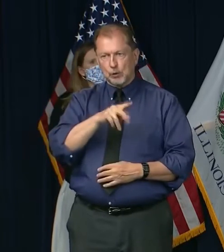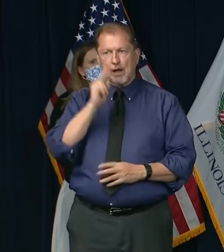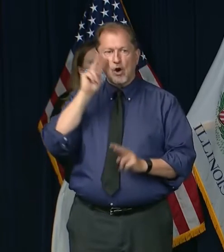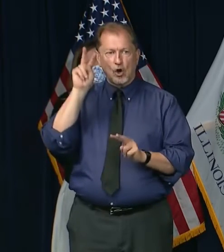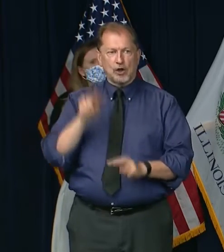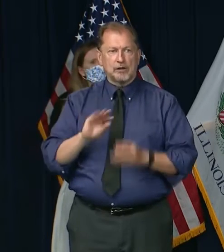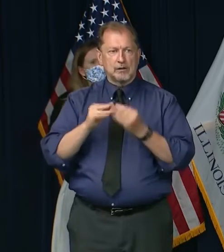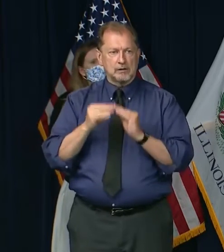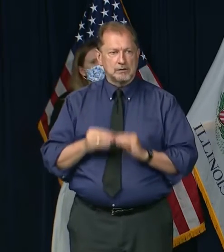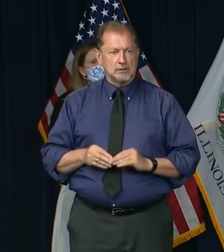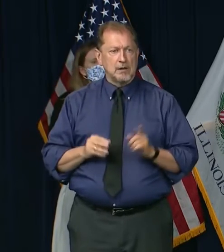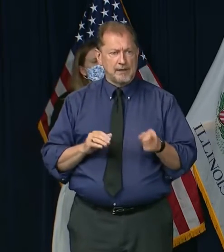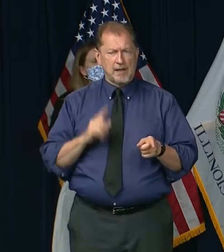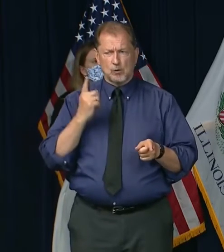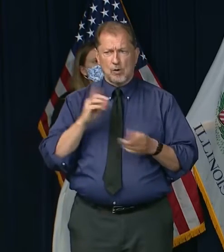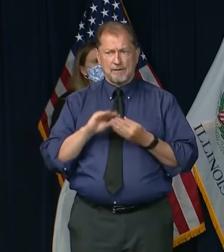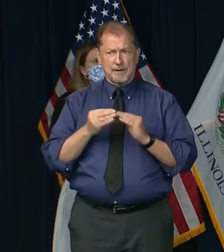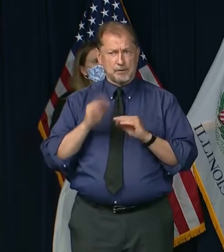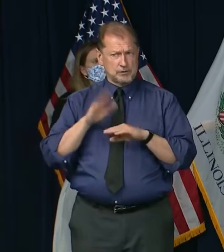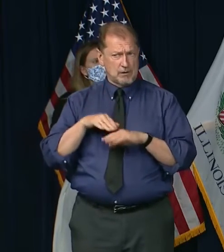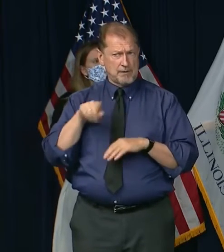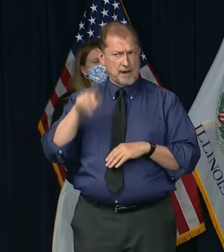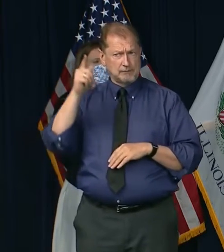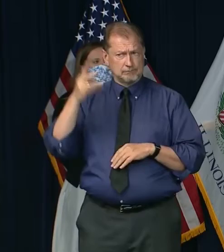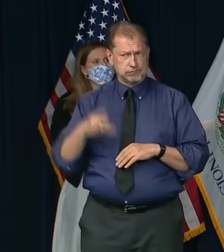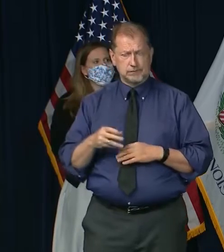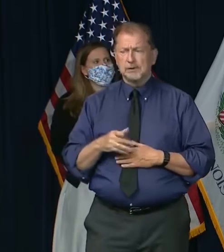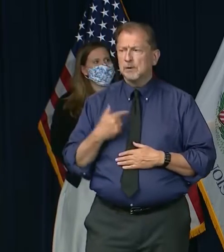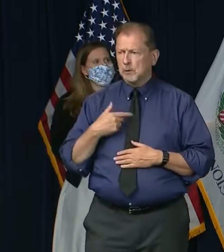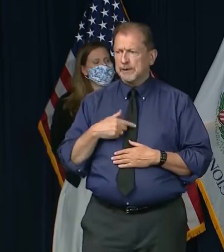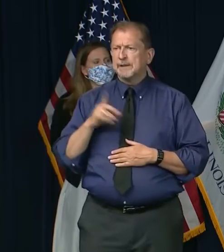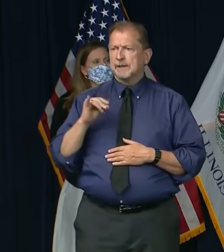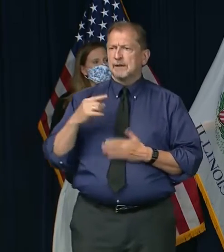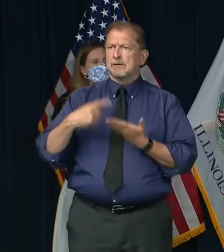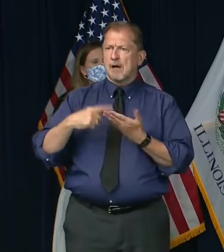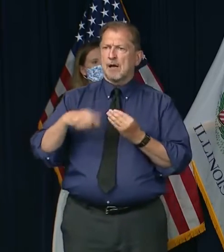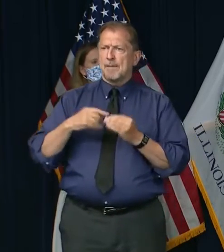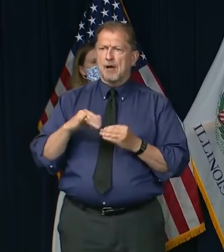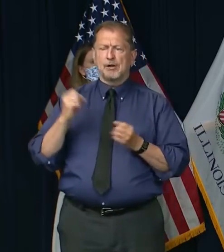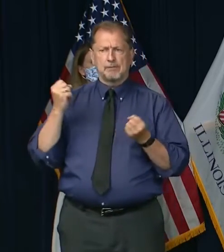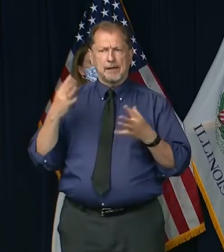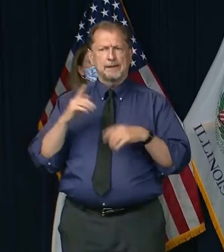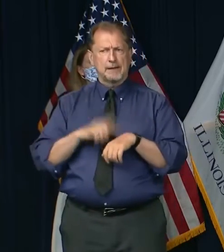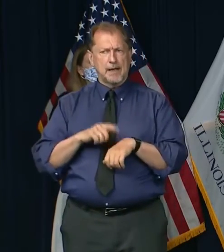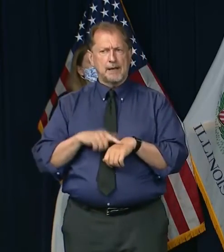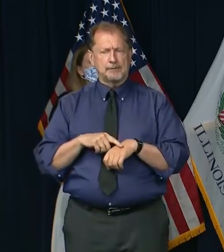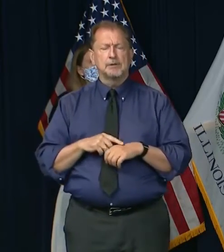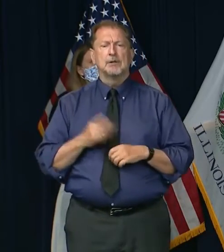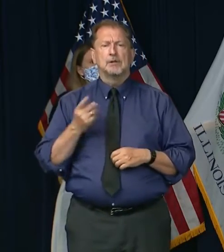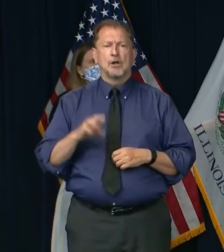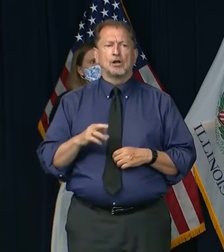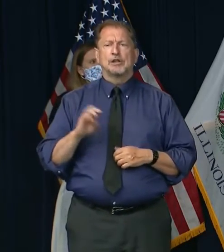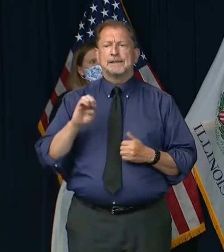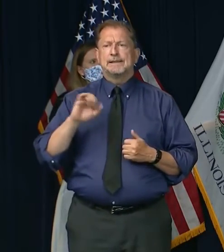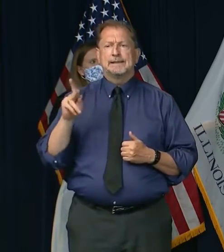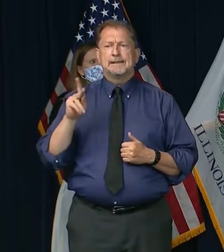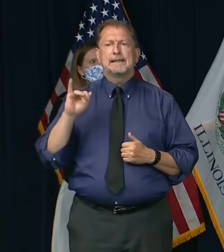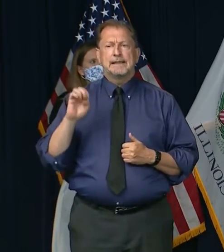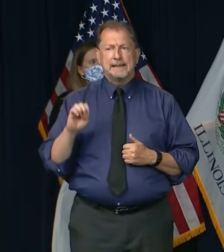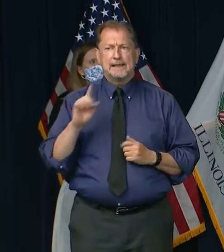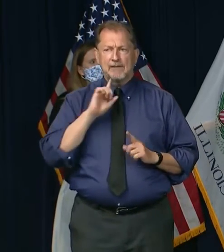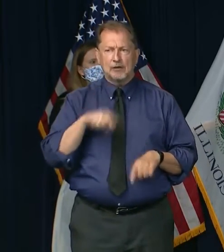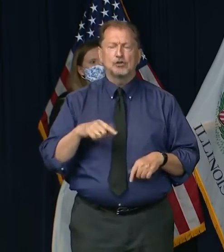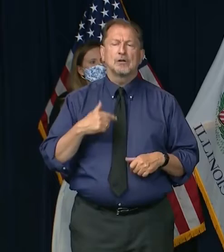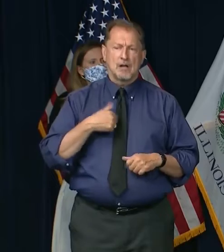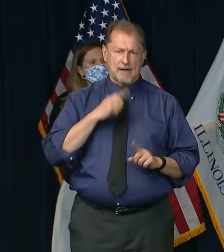website. Is that one of those statistics on there, do you think? Well, we've talked about this at numerous press conferences. Dr. Ezeke has answered the question, and I've